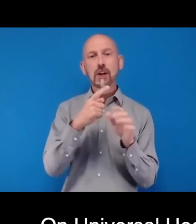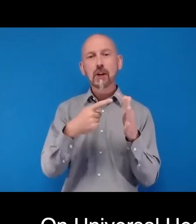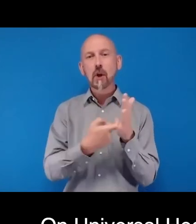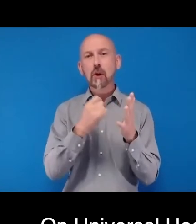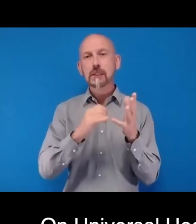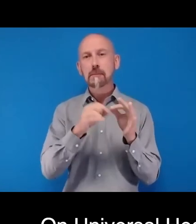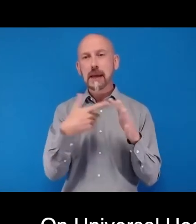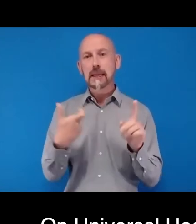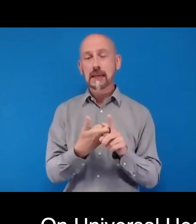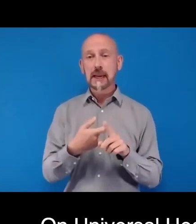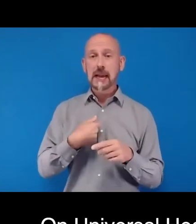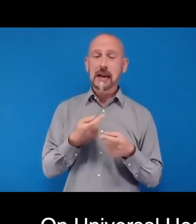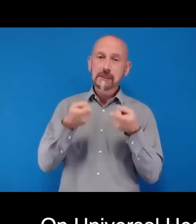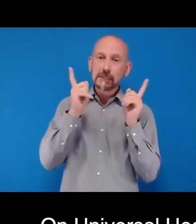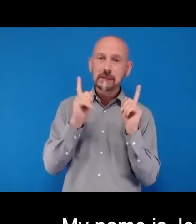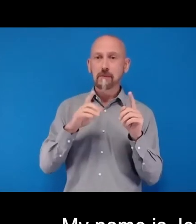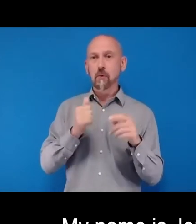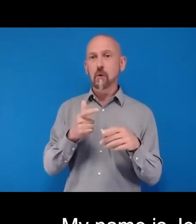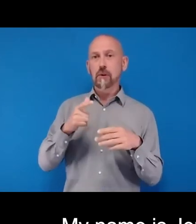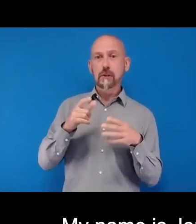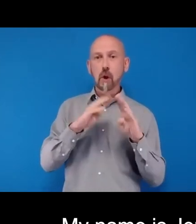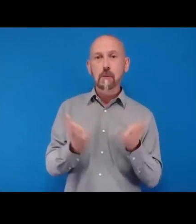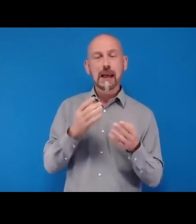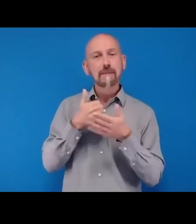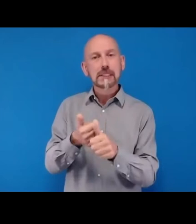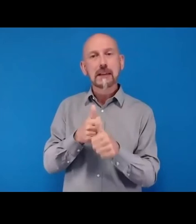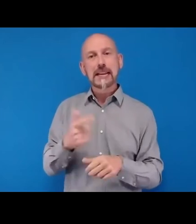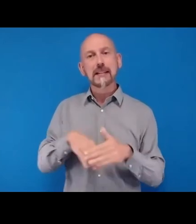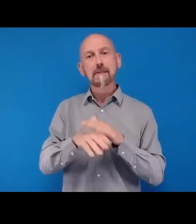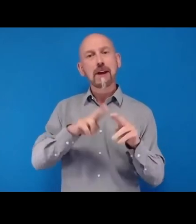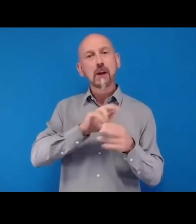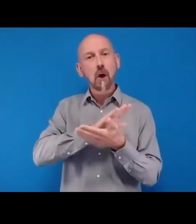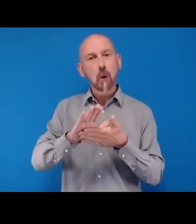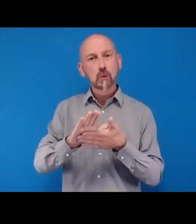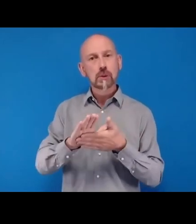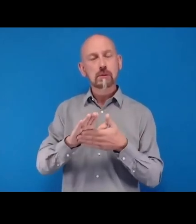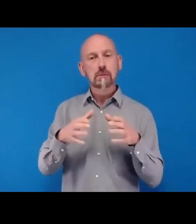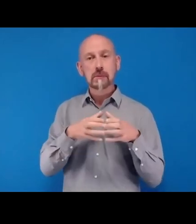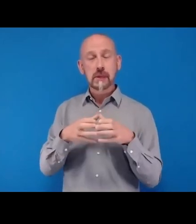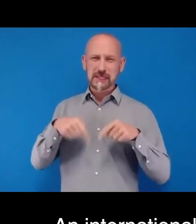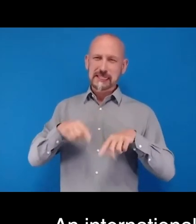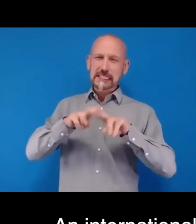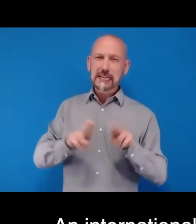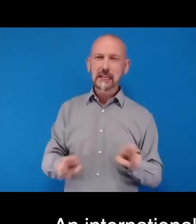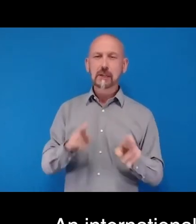at the Fred Hollows Foundation, an international NGO working in eye health.